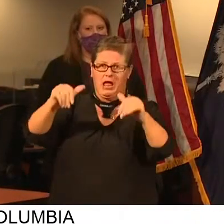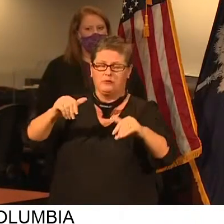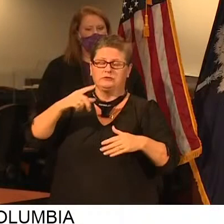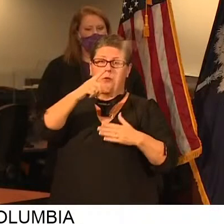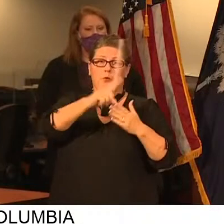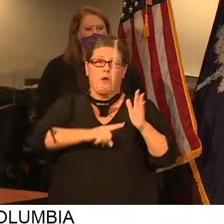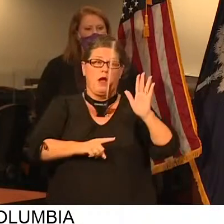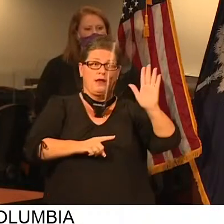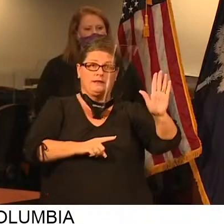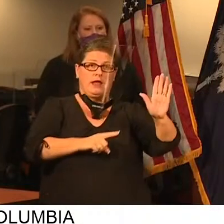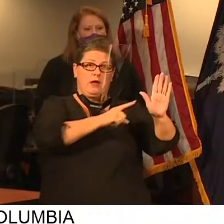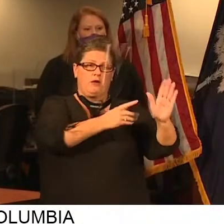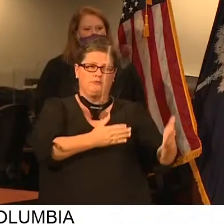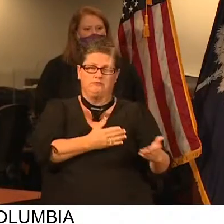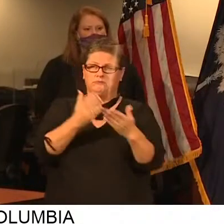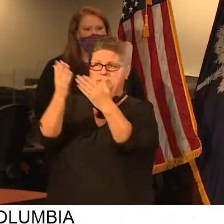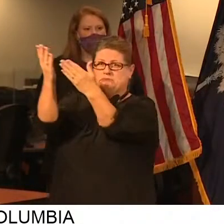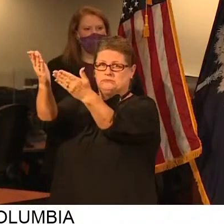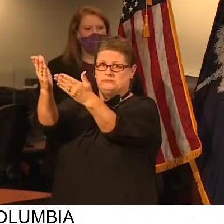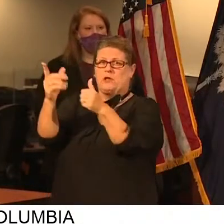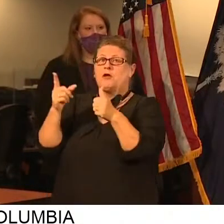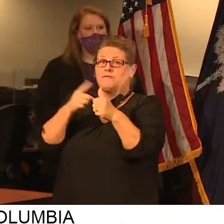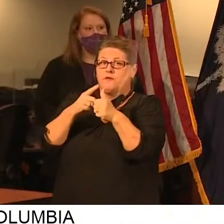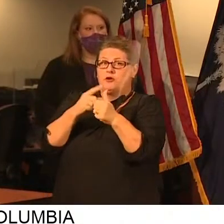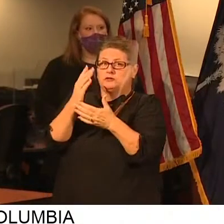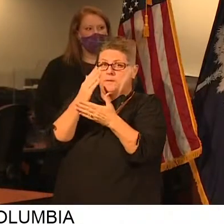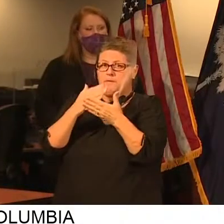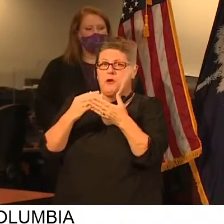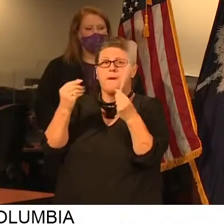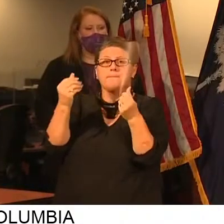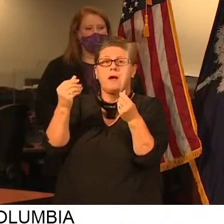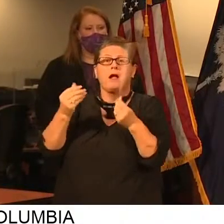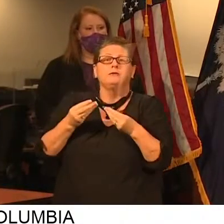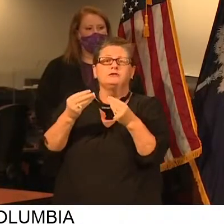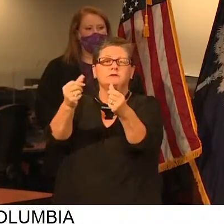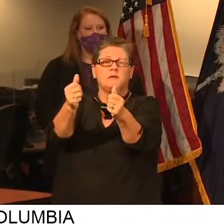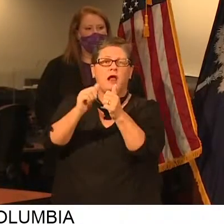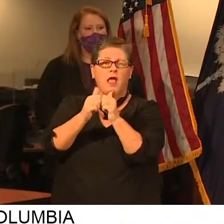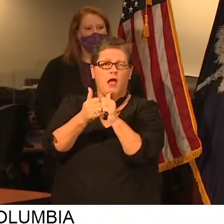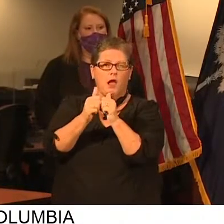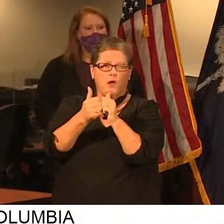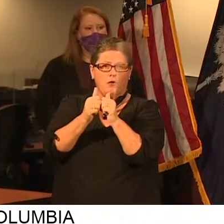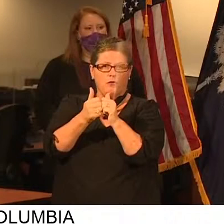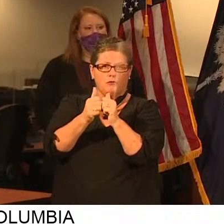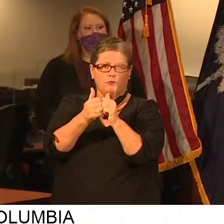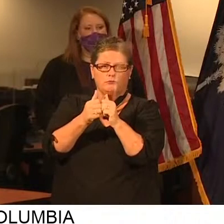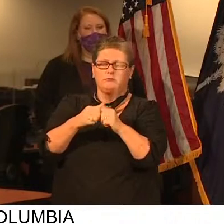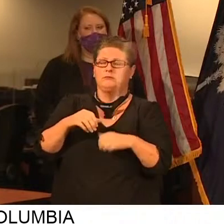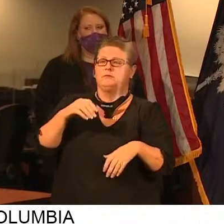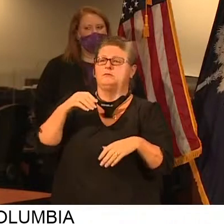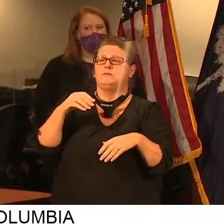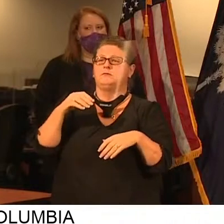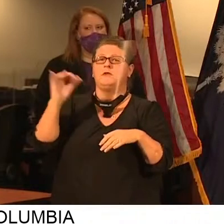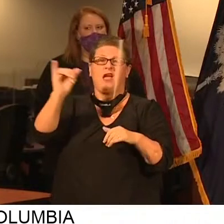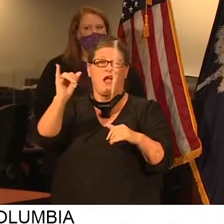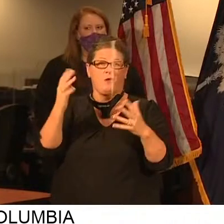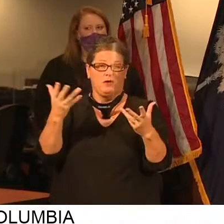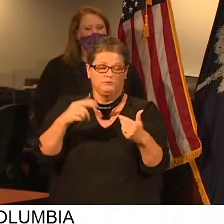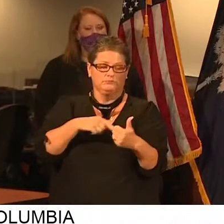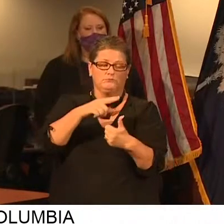for the first phase of expenditures of CARES Act funds. Those recommendations included